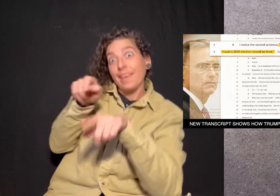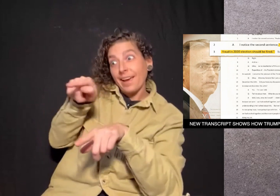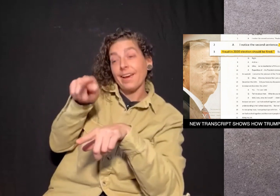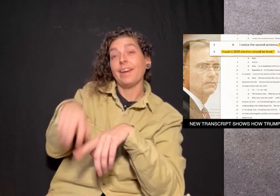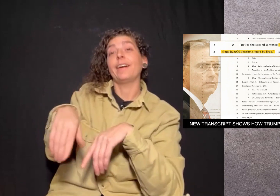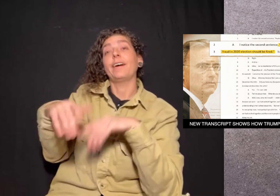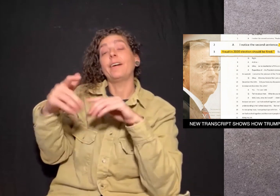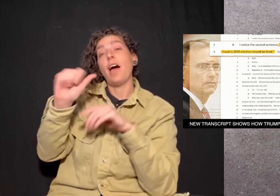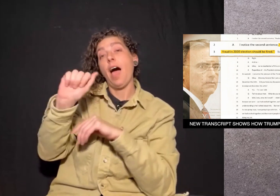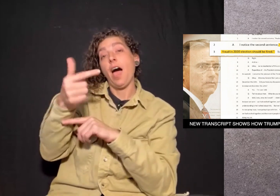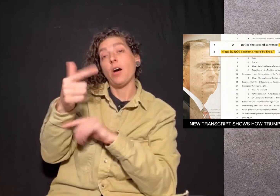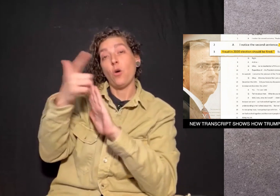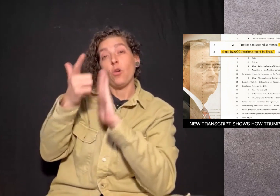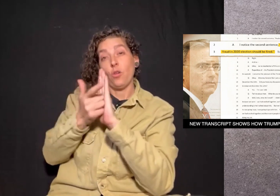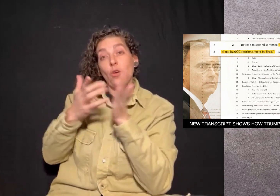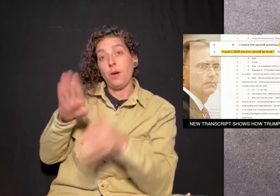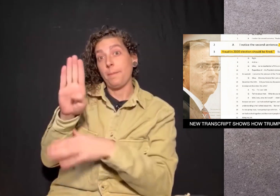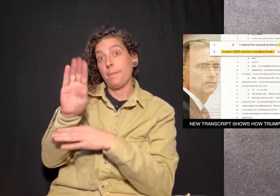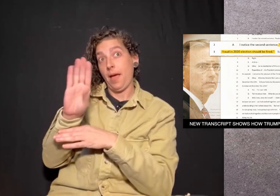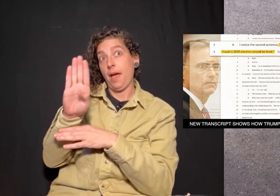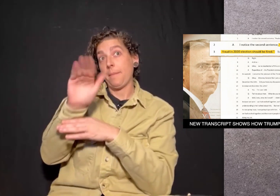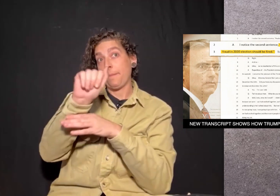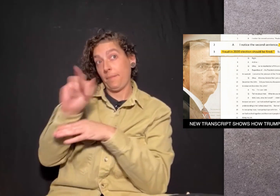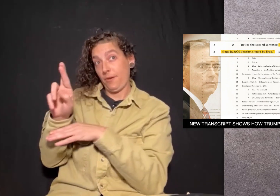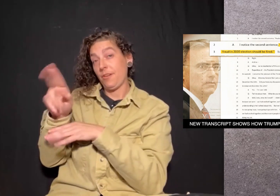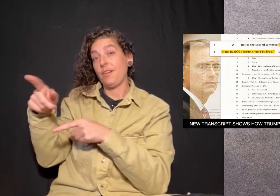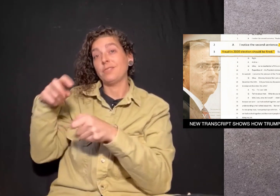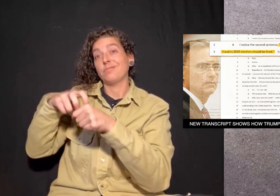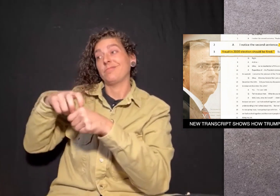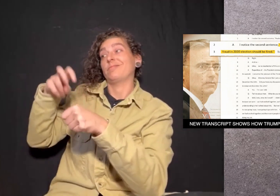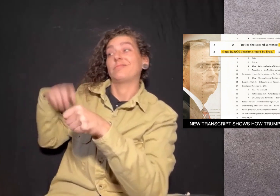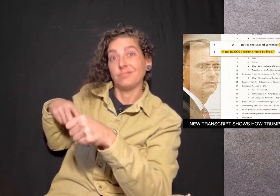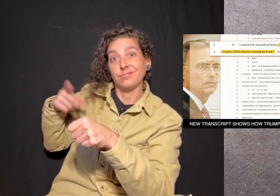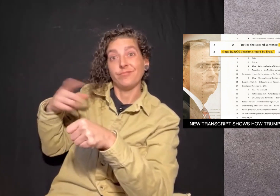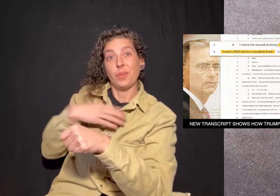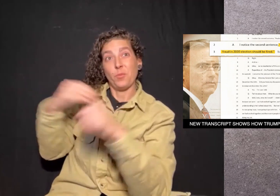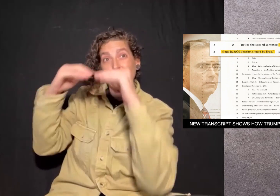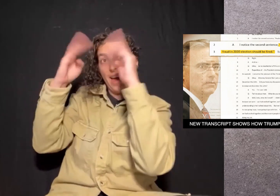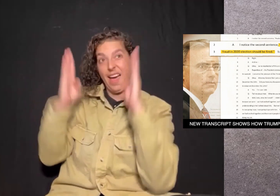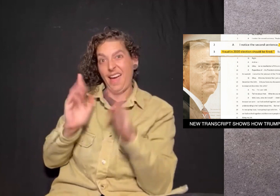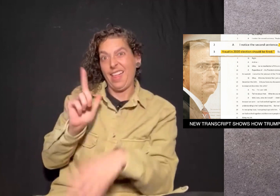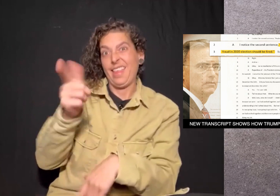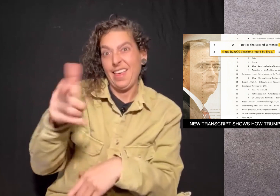And then Attorney General Bob Barr resigned from the White House later that month.